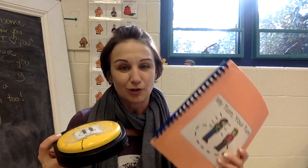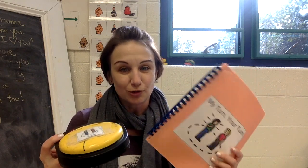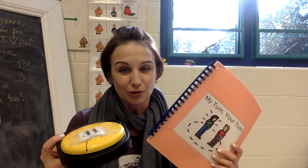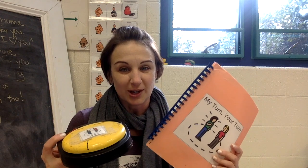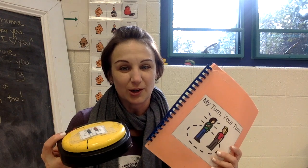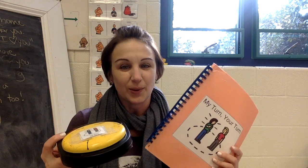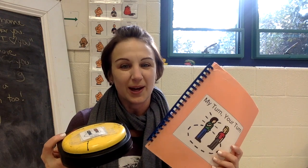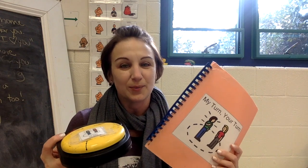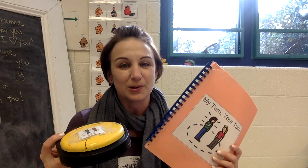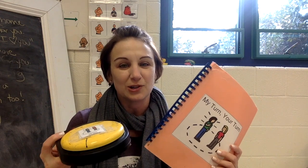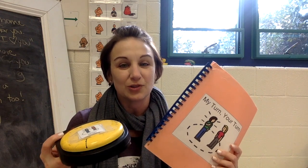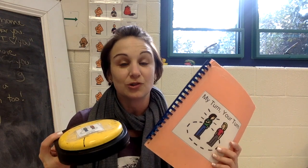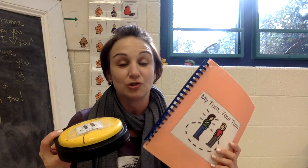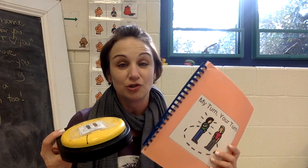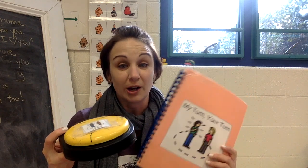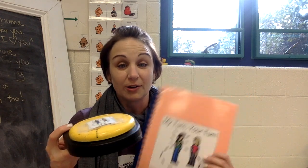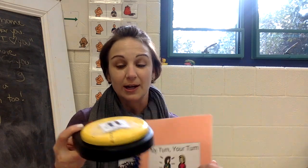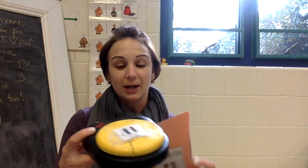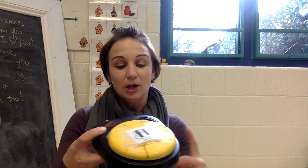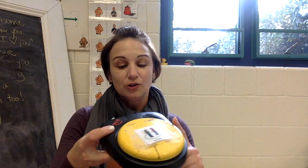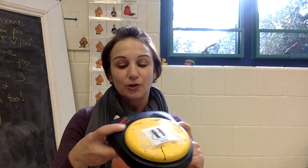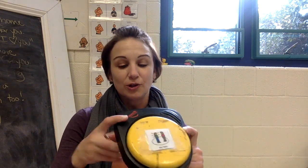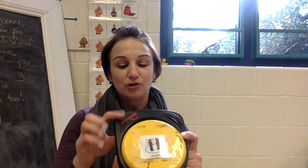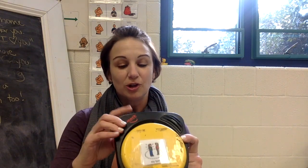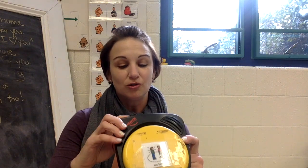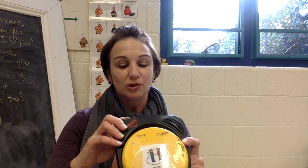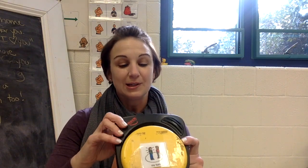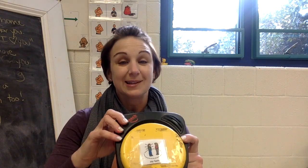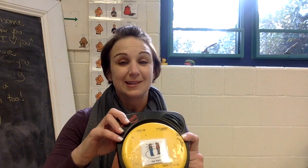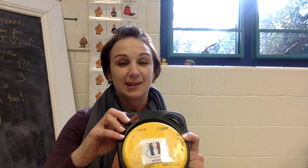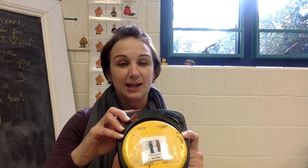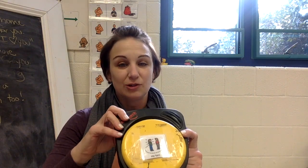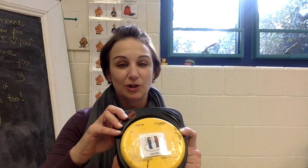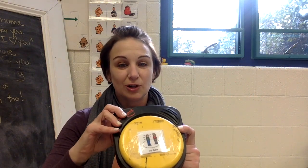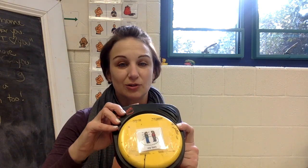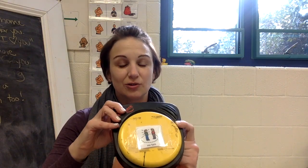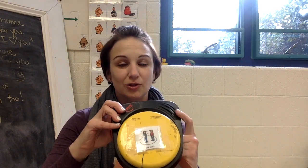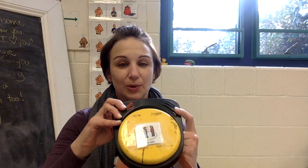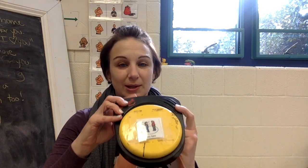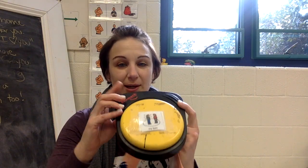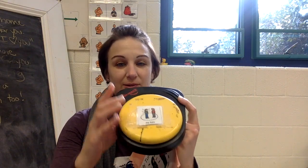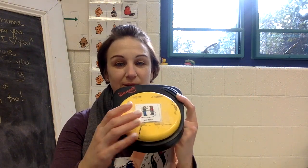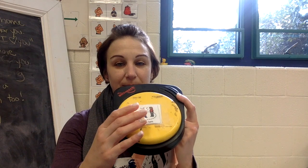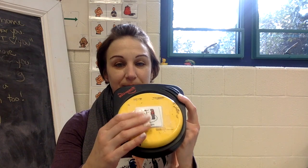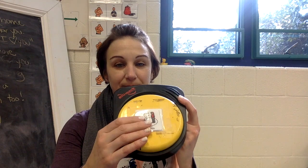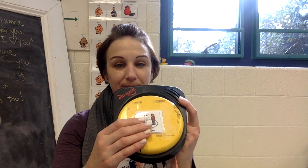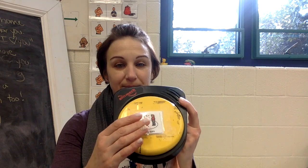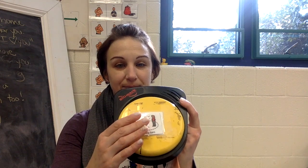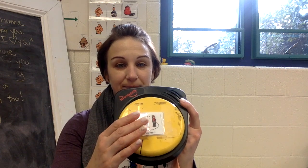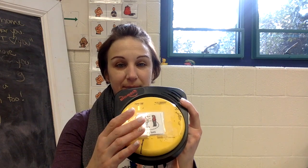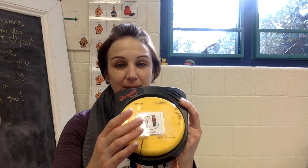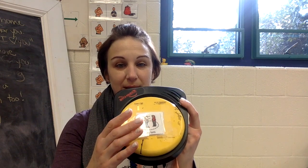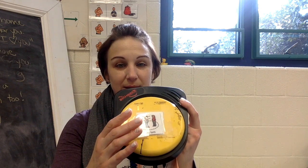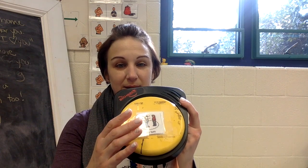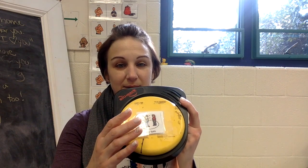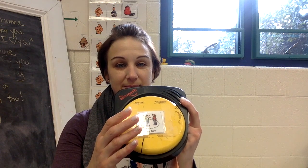social takeaway, which is sharing. So the children get to take turns doing this. My Turn,